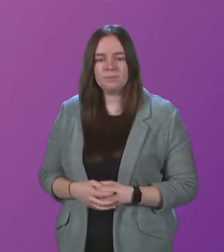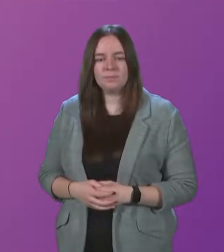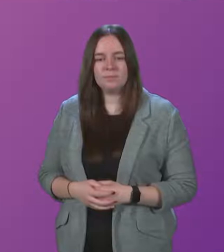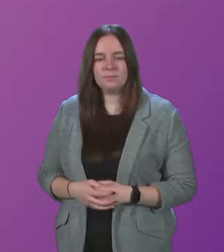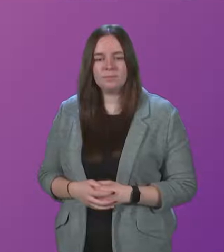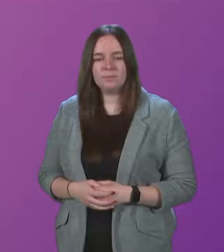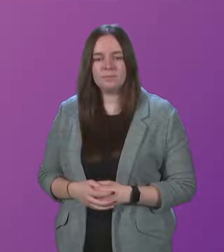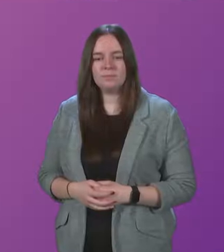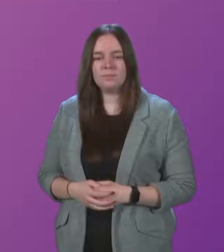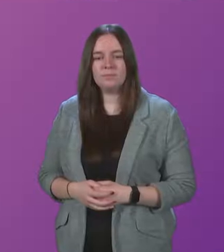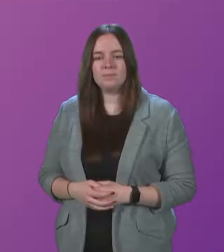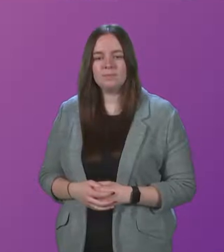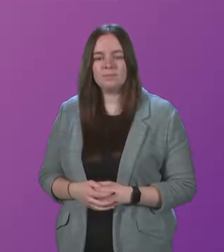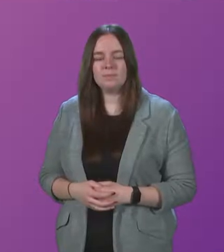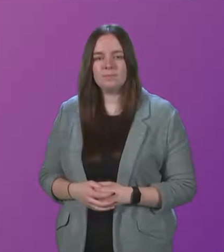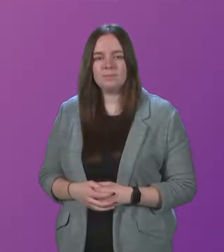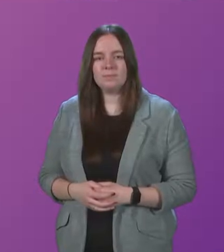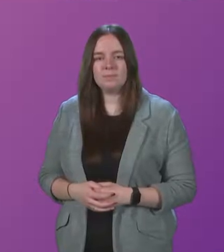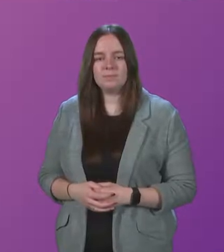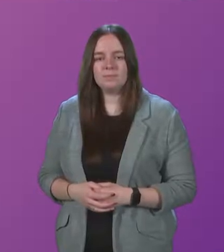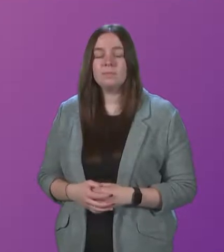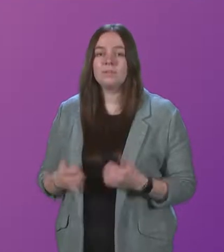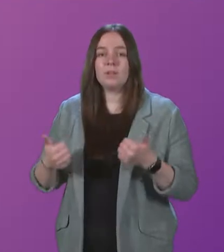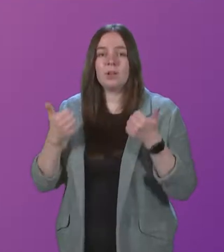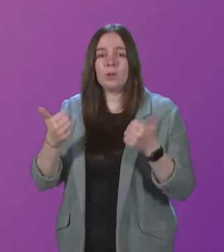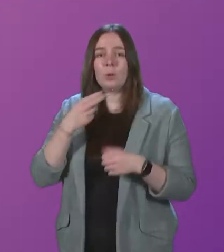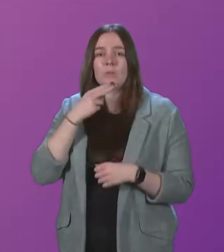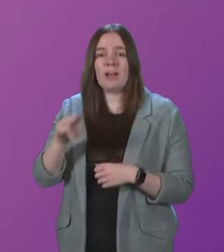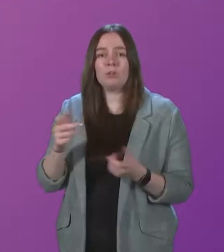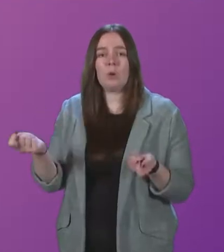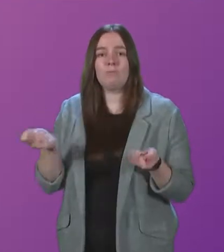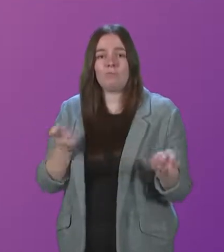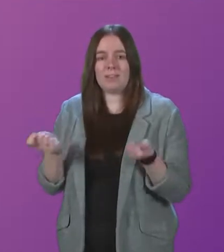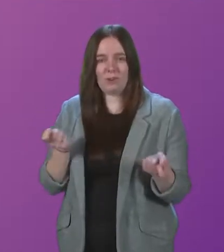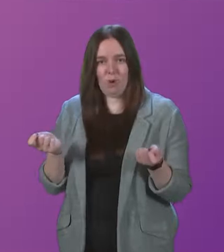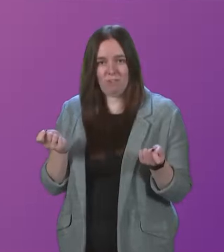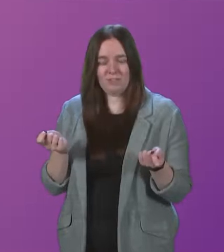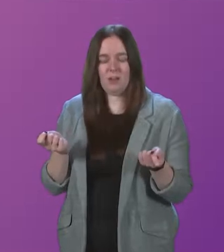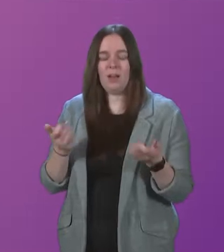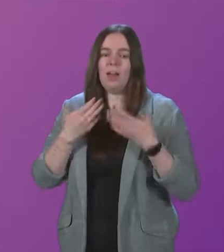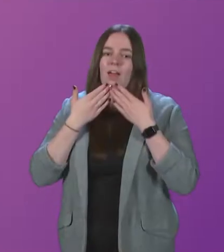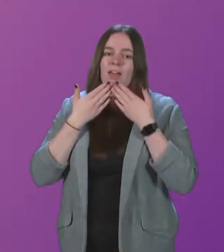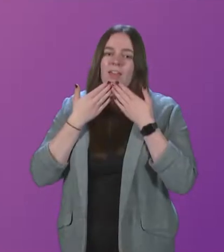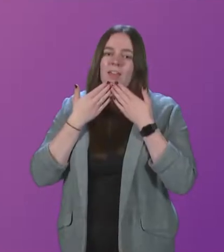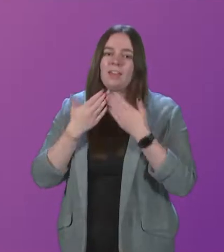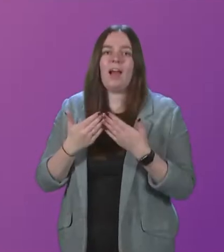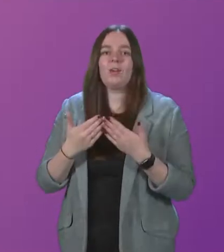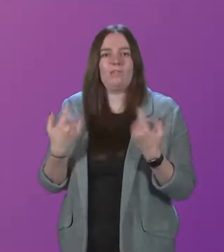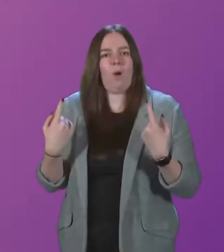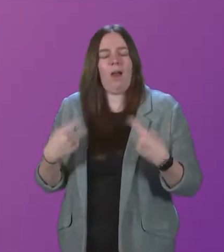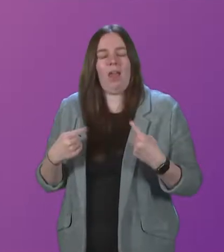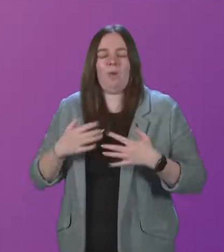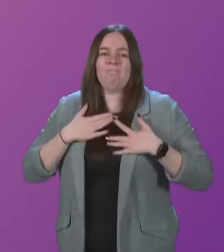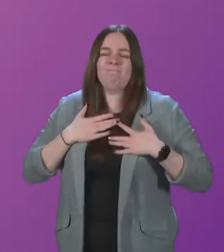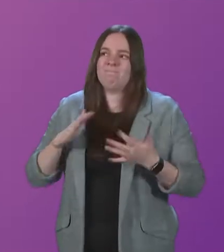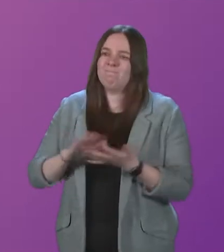David Good afternoon, Presiding Officer, and thank you so much for allowing me the privilege of